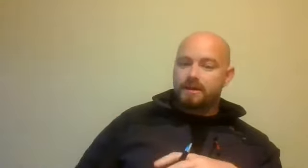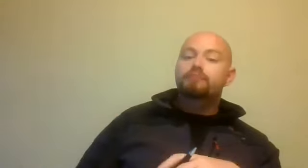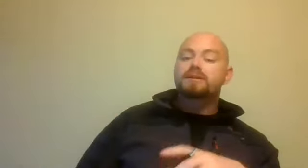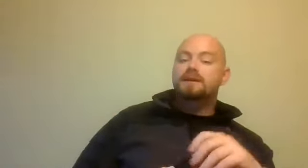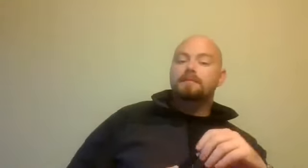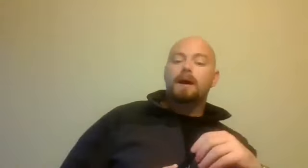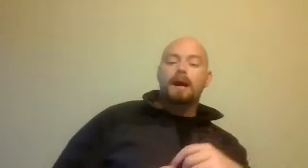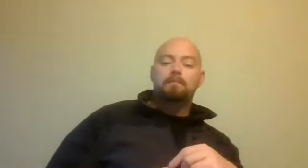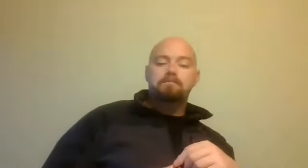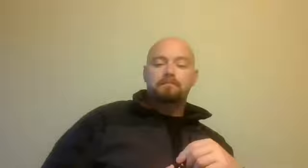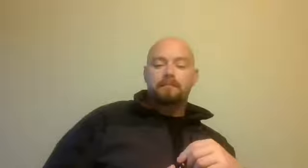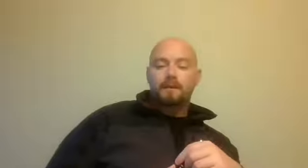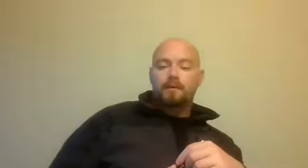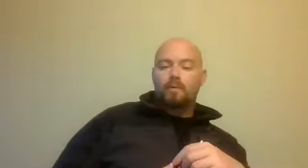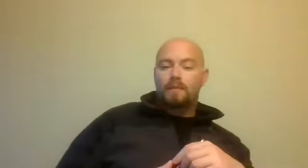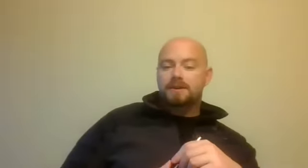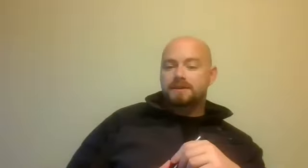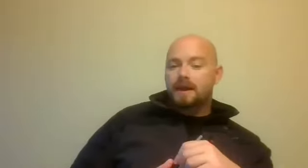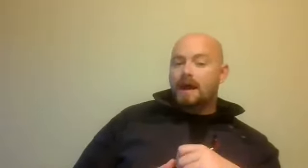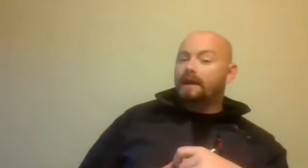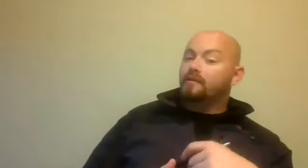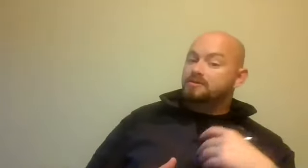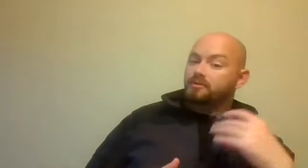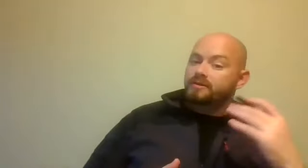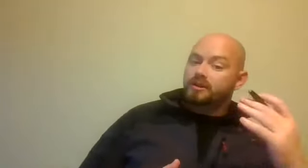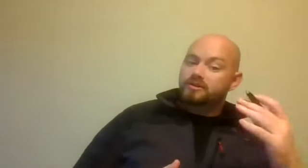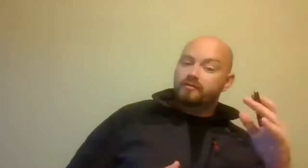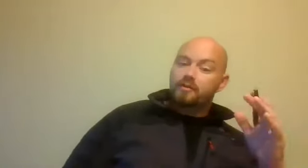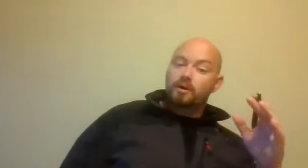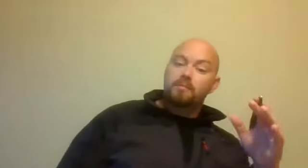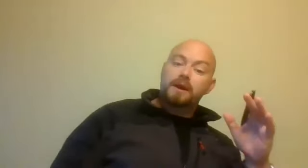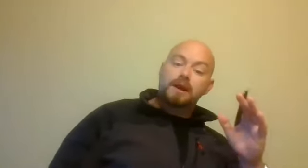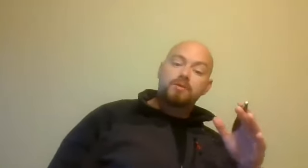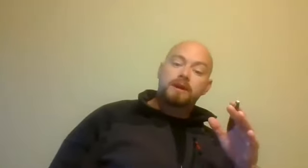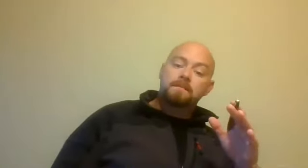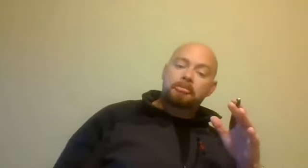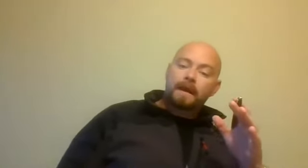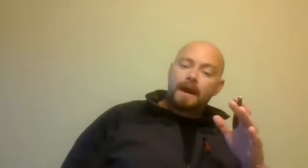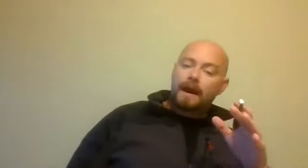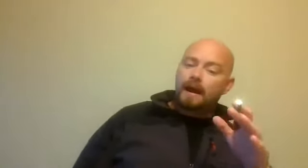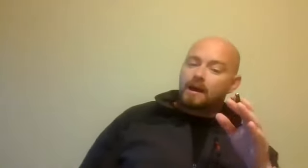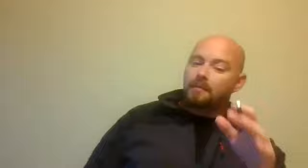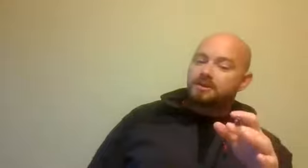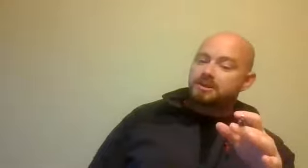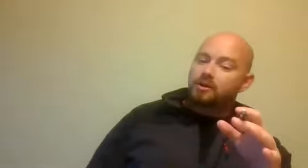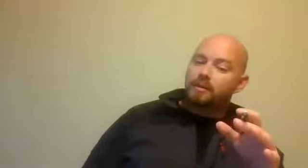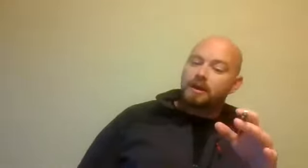new Elite Risk website. And then we've got some other exciting stuff coming up, including a competition coming